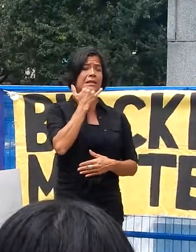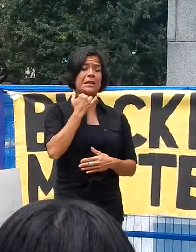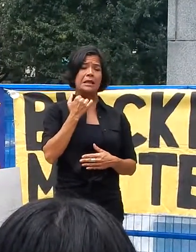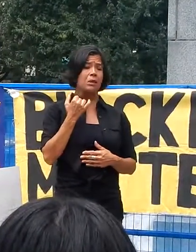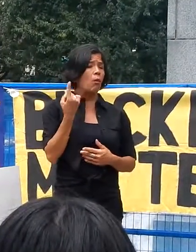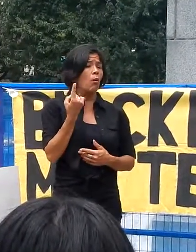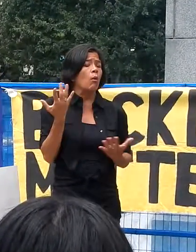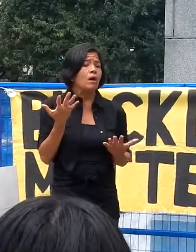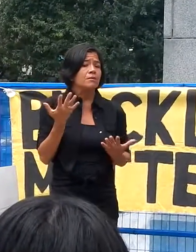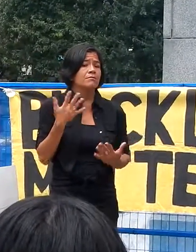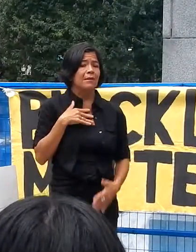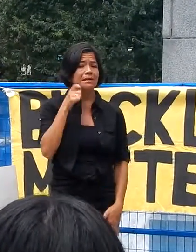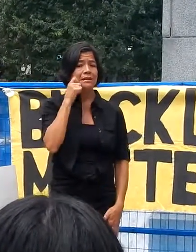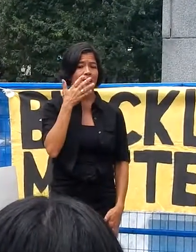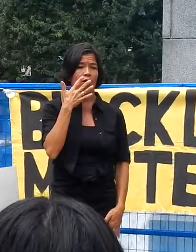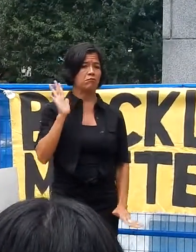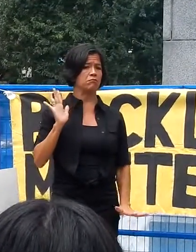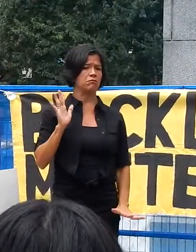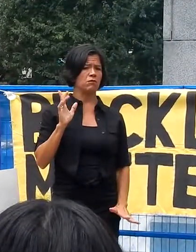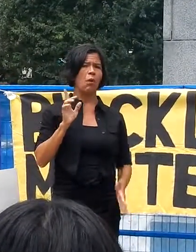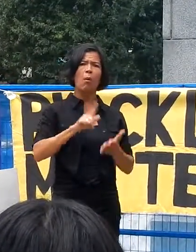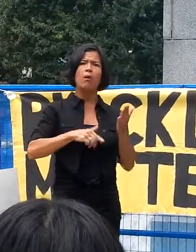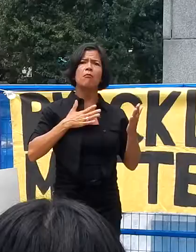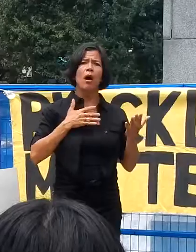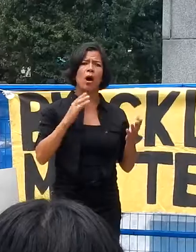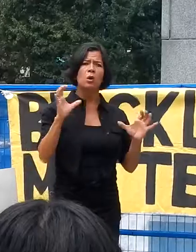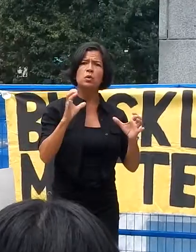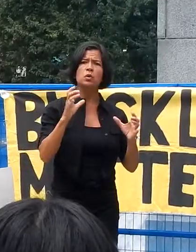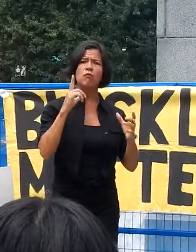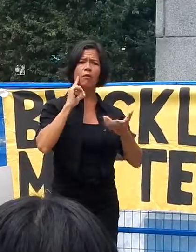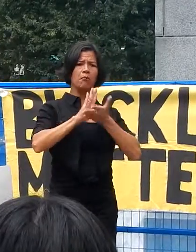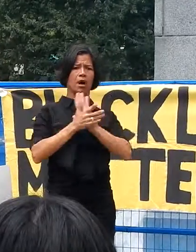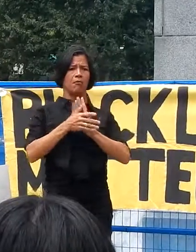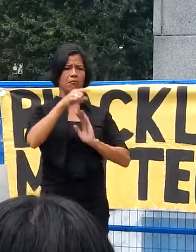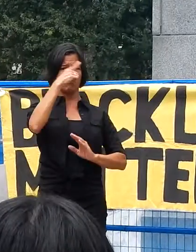to be in solidarity